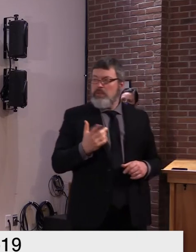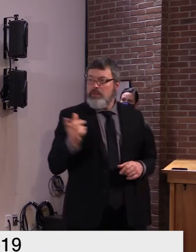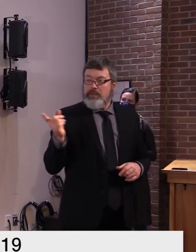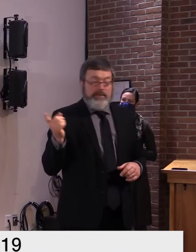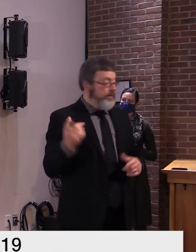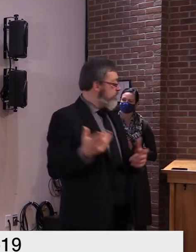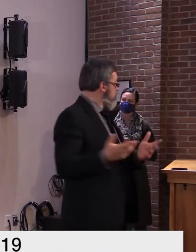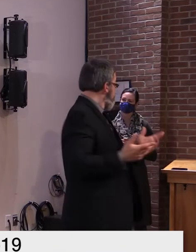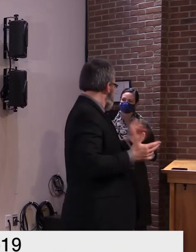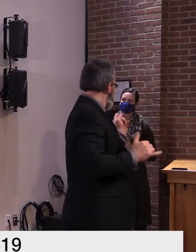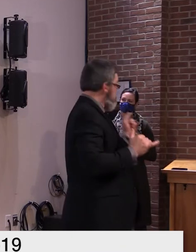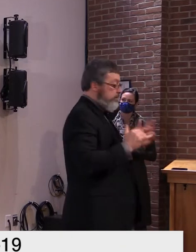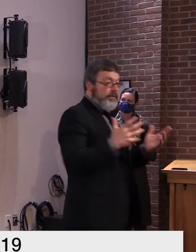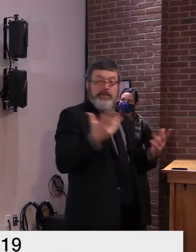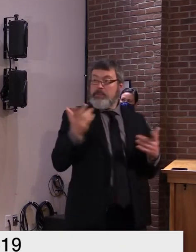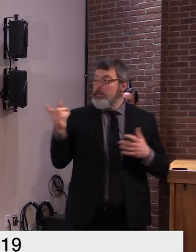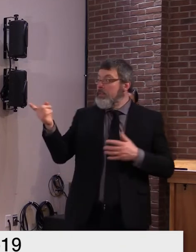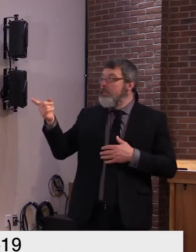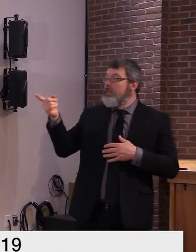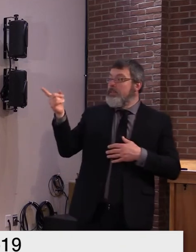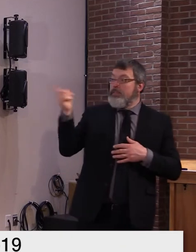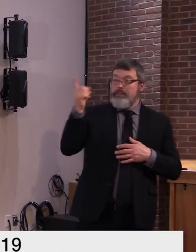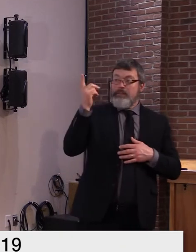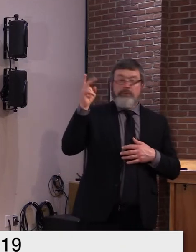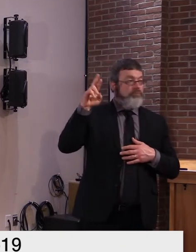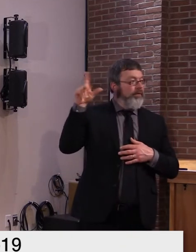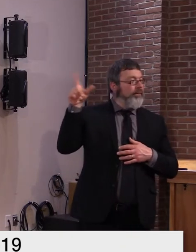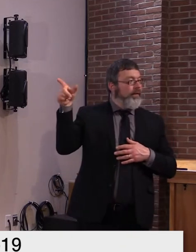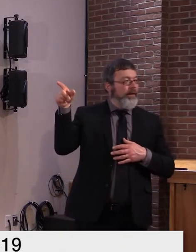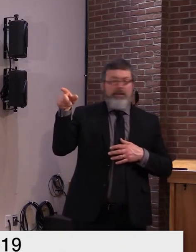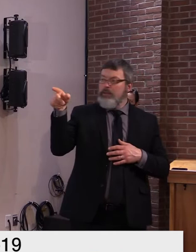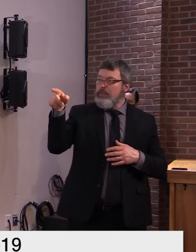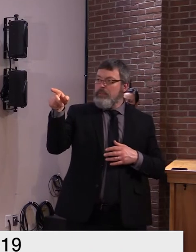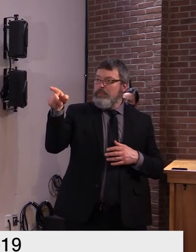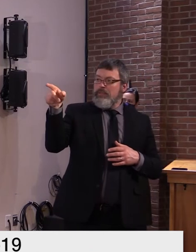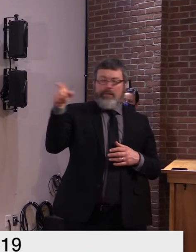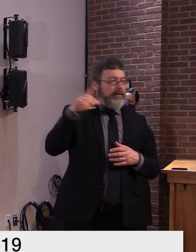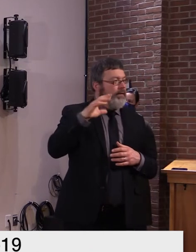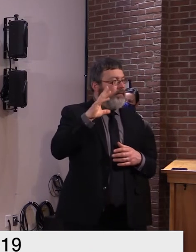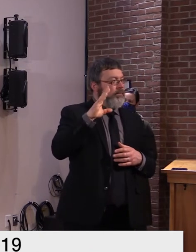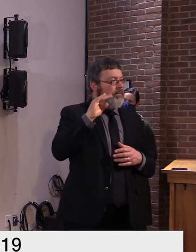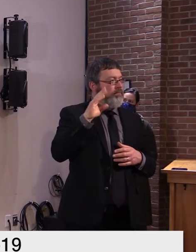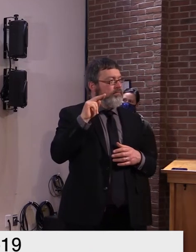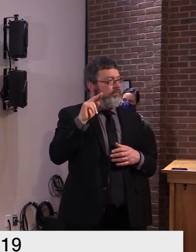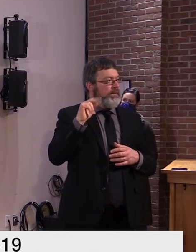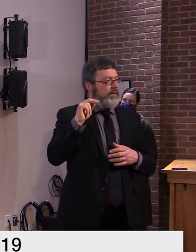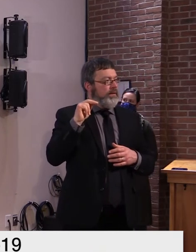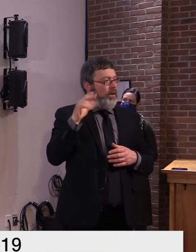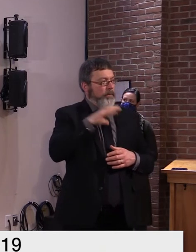i'm looking for dr ravine or maybe commissioner cherylman or who